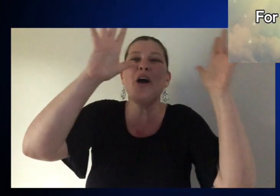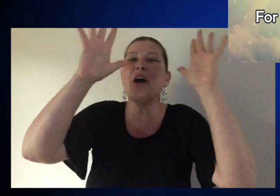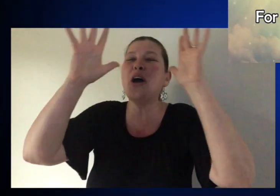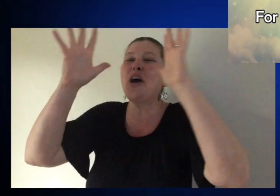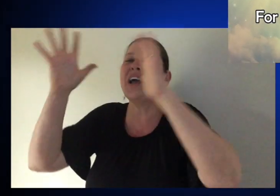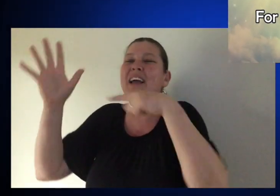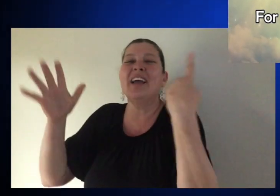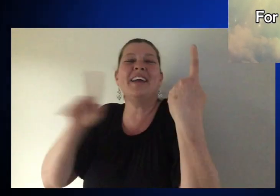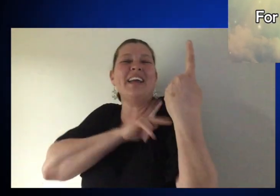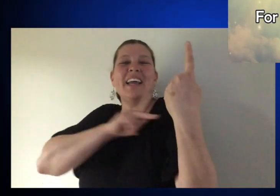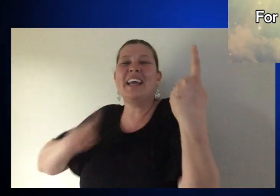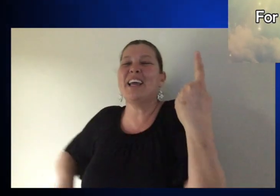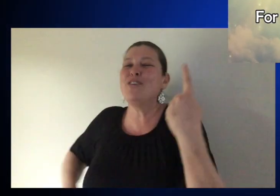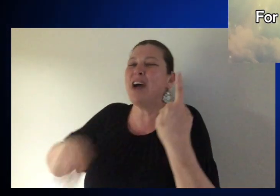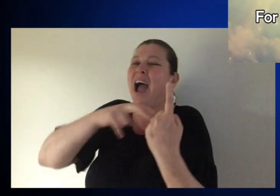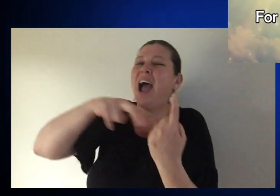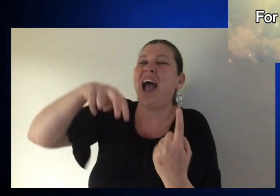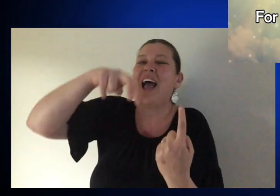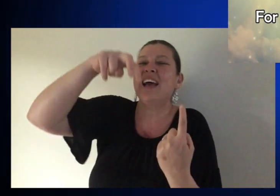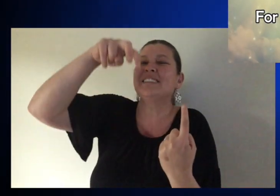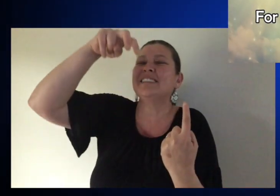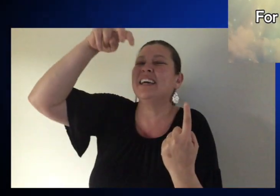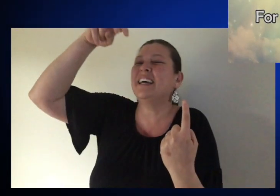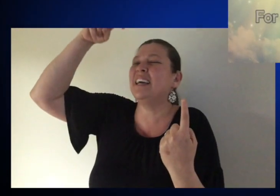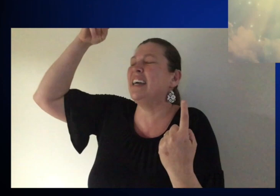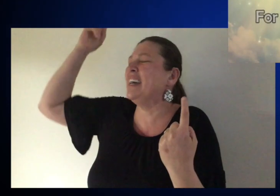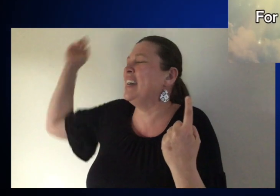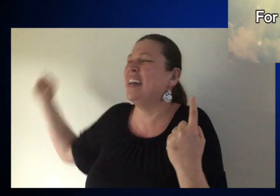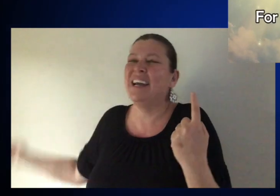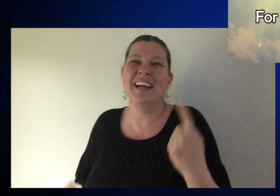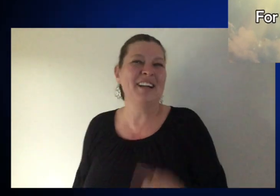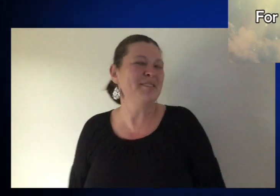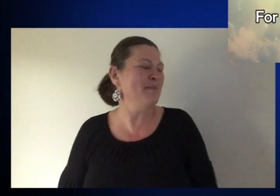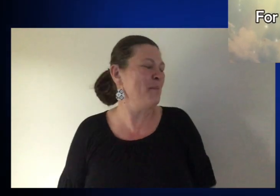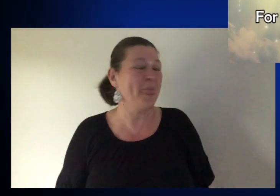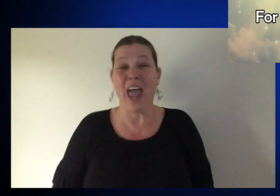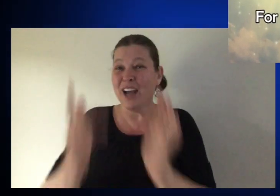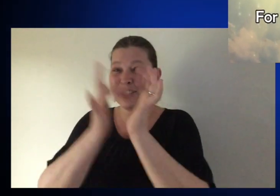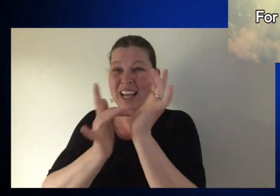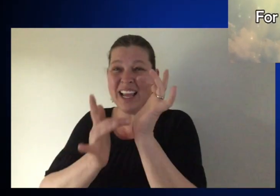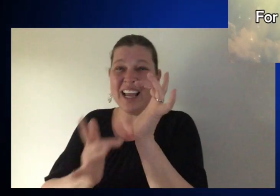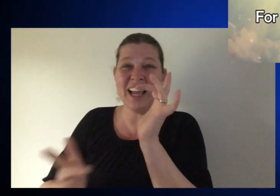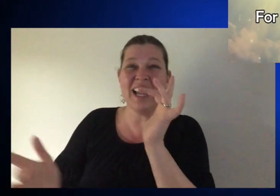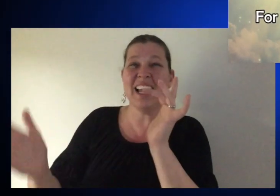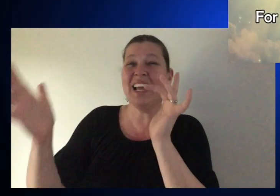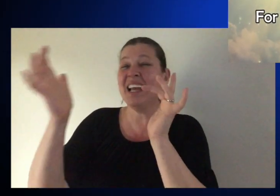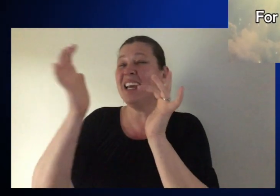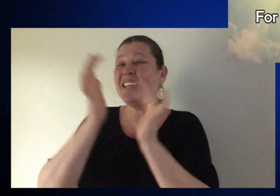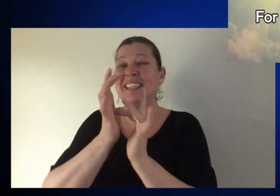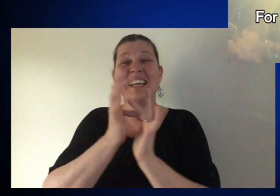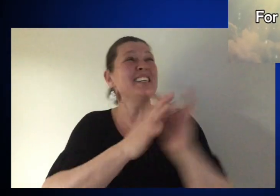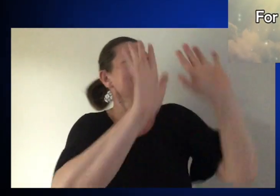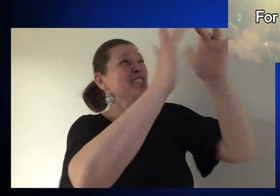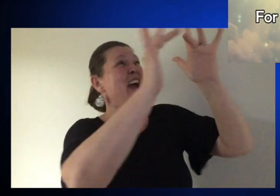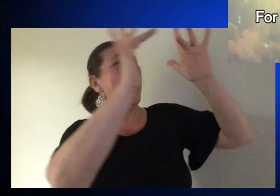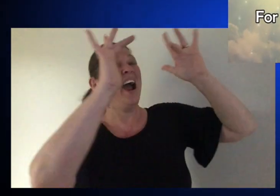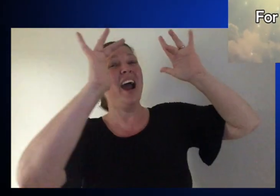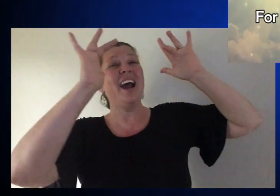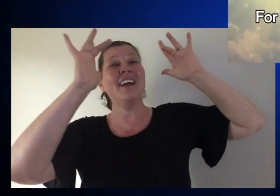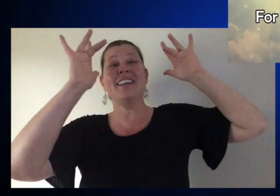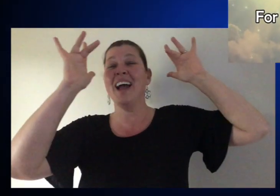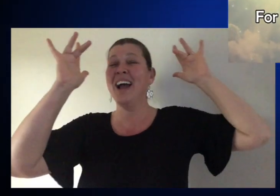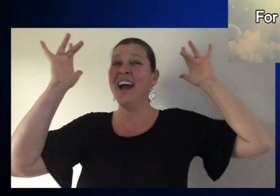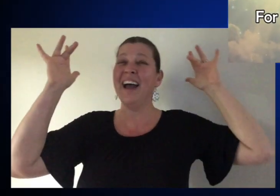glory of the risen King Jesus, shining light and